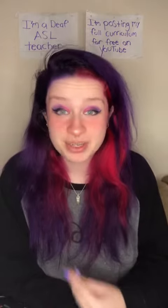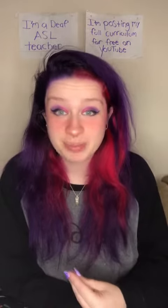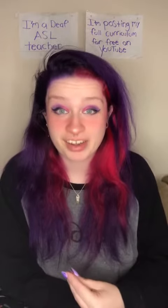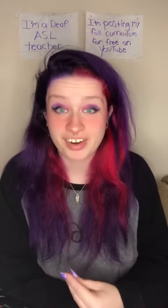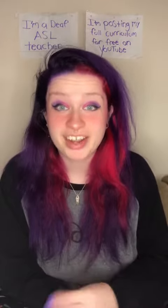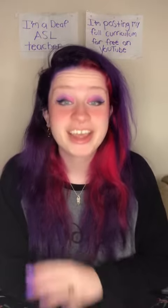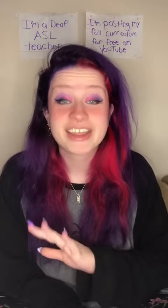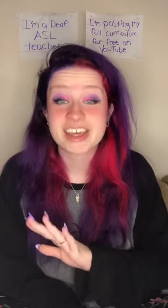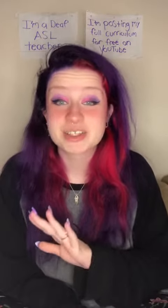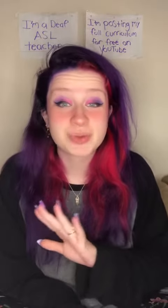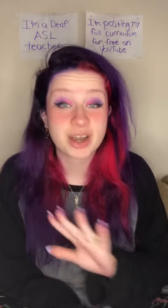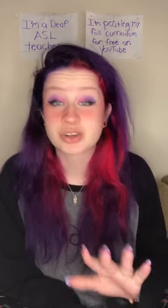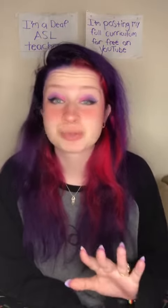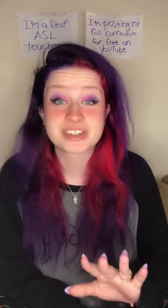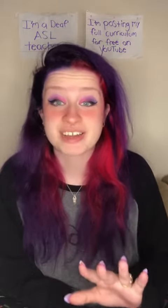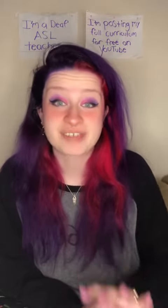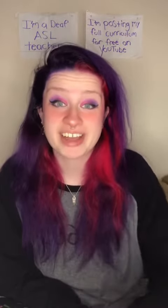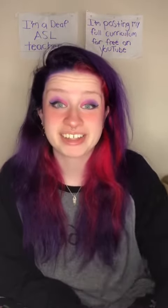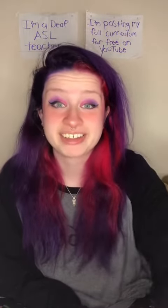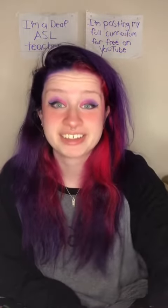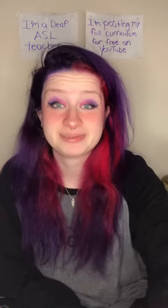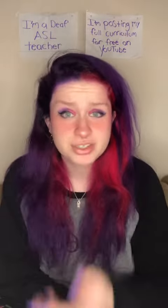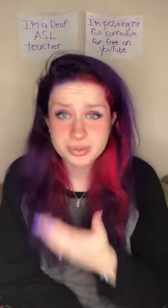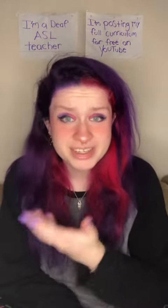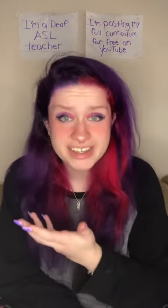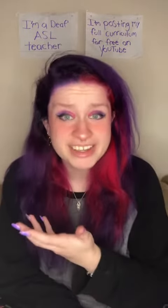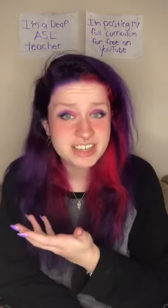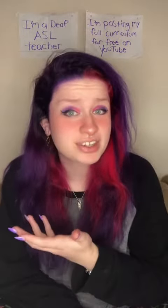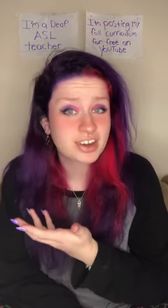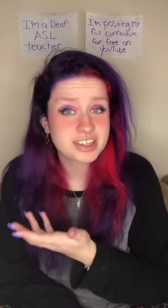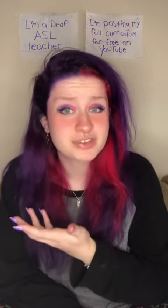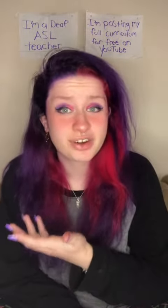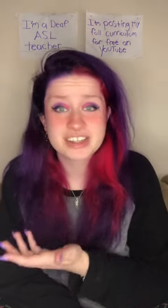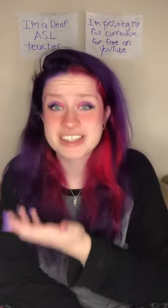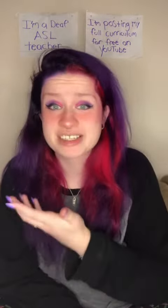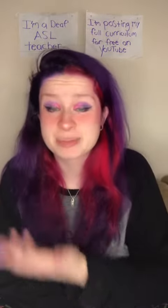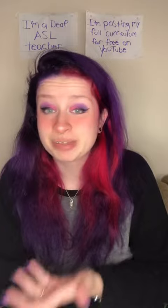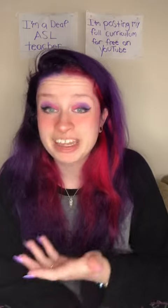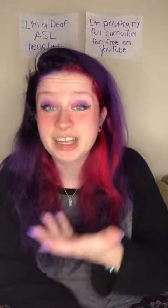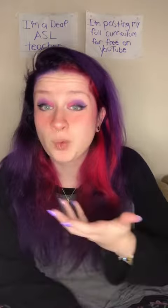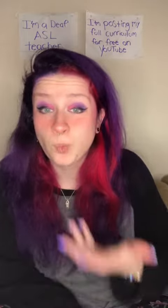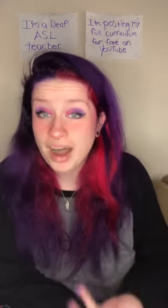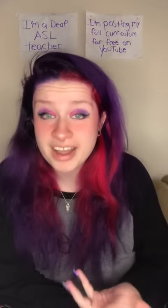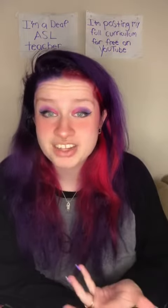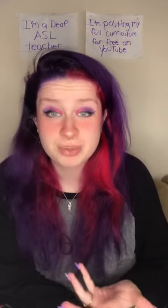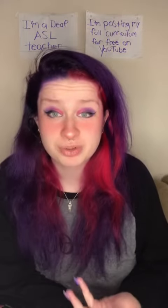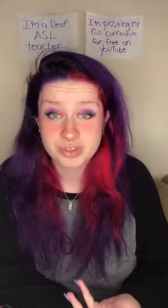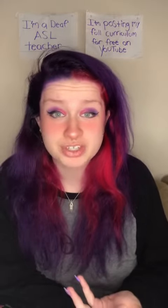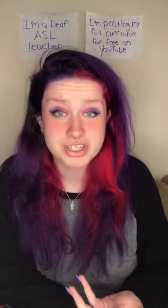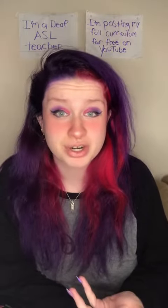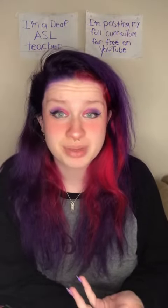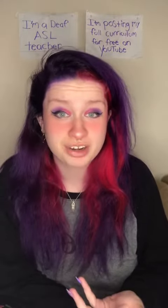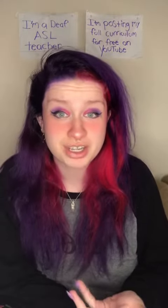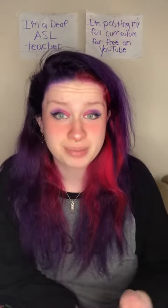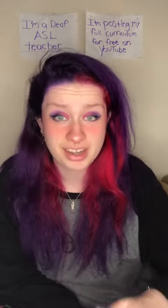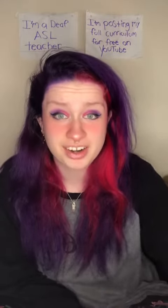impaired, that is 100% valid. Teresa has even gone as far as explaining why she prefers the term hearing impaired.